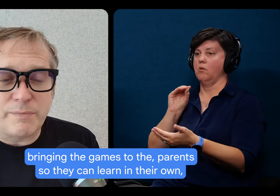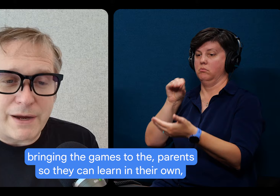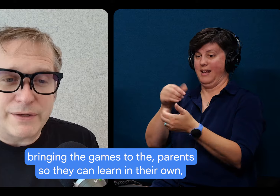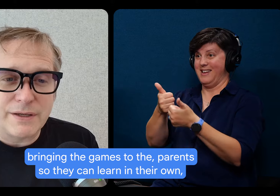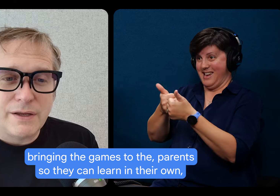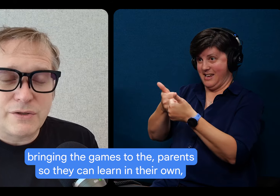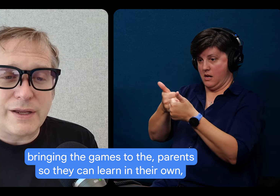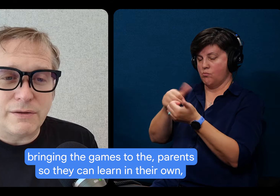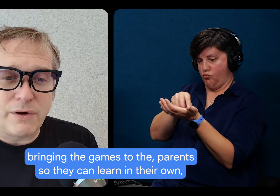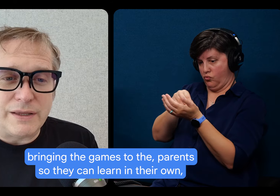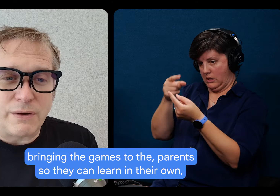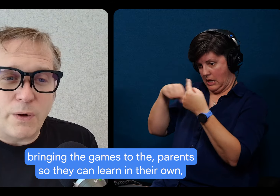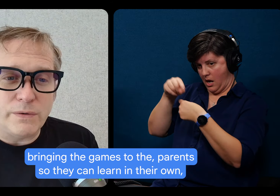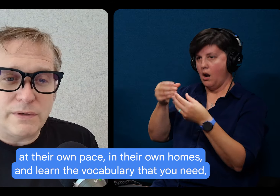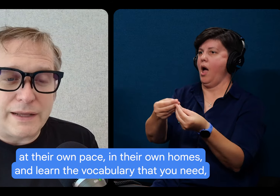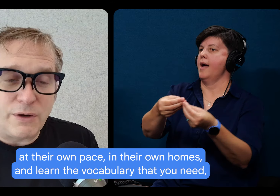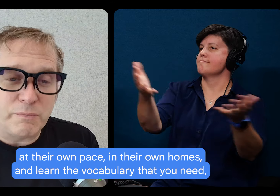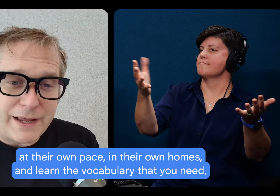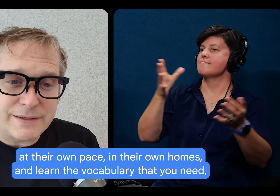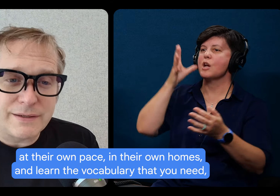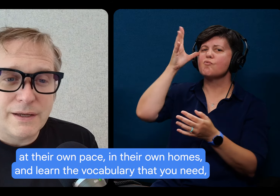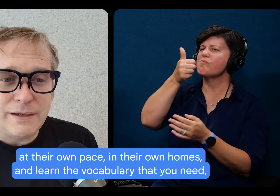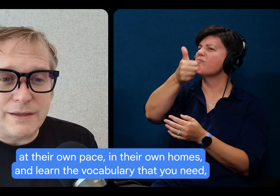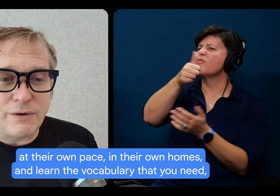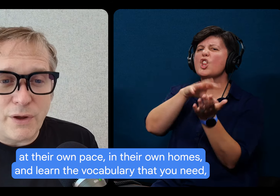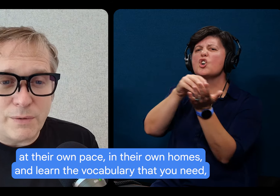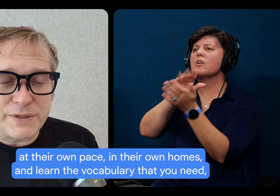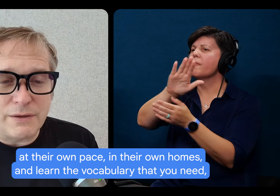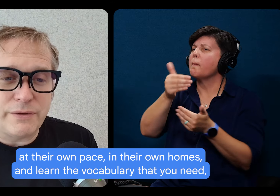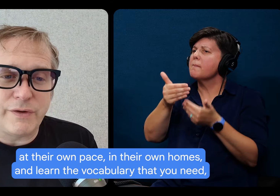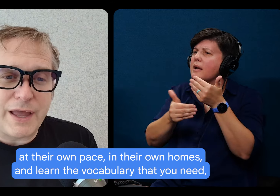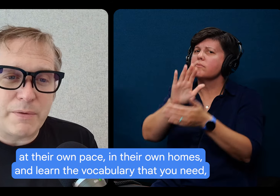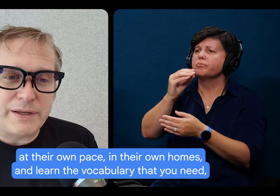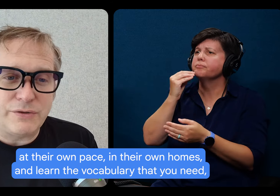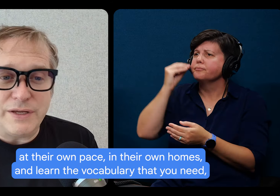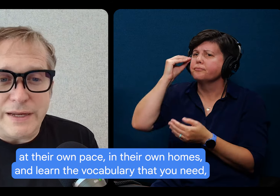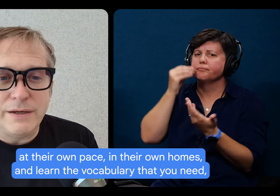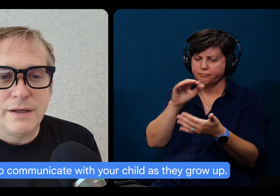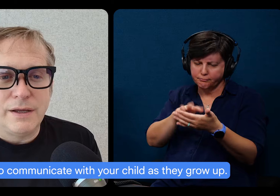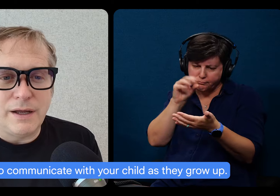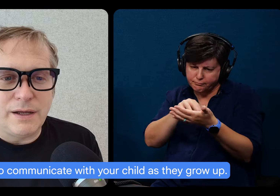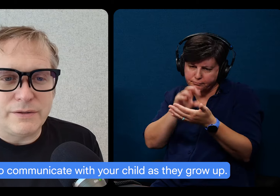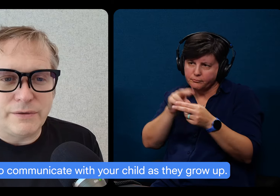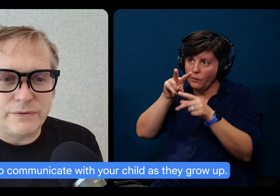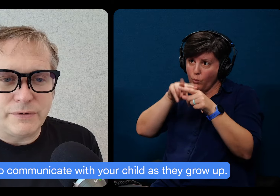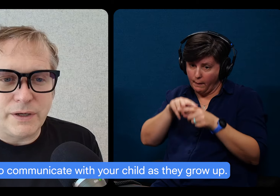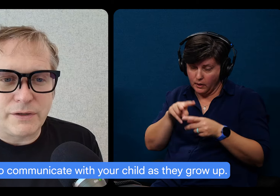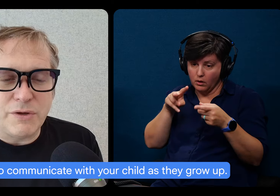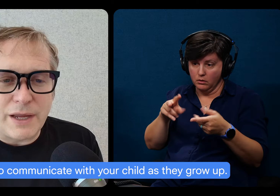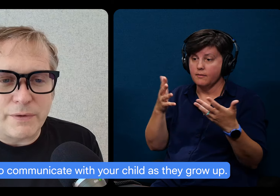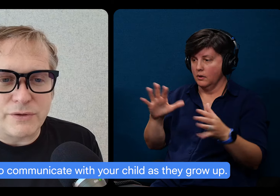the parents so they can learn at their own pace in their own homes and learn the vocabulary that you need to